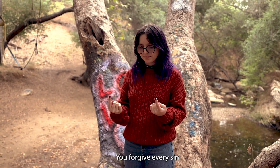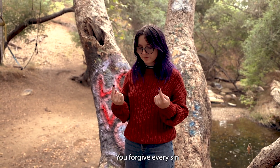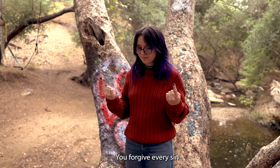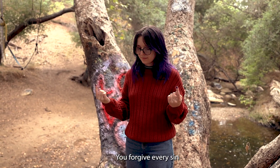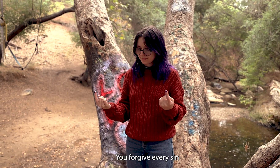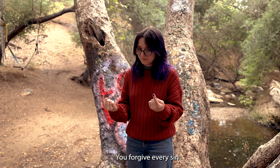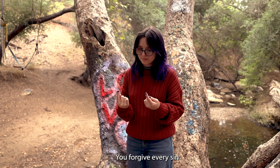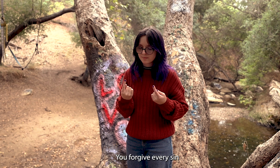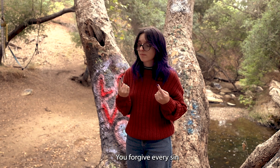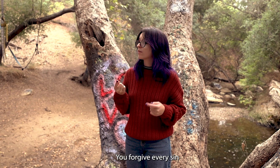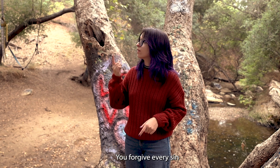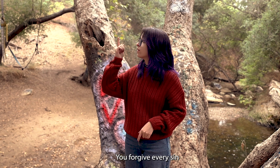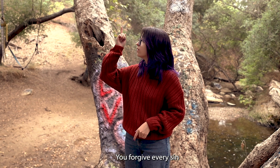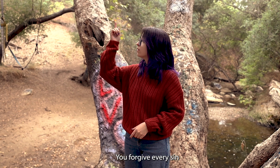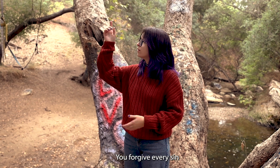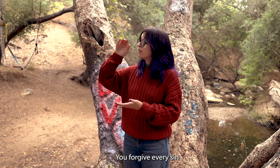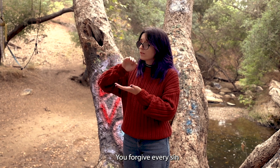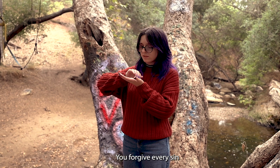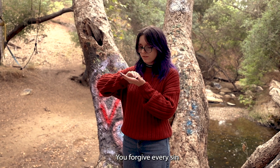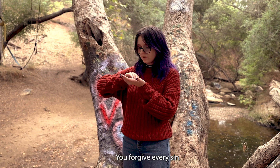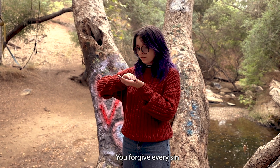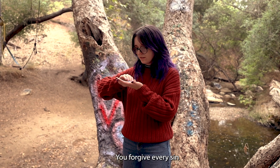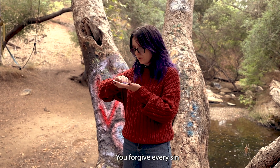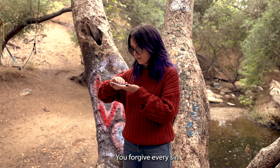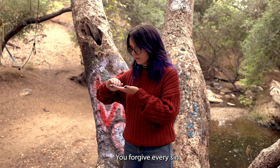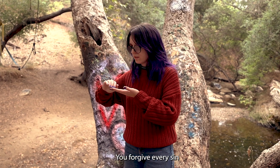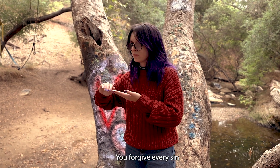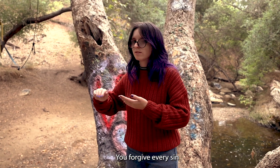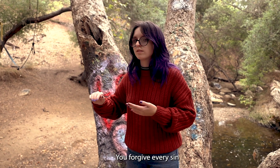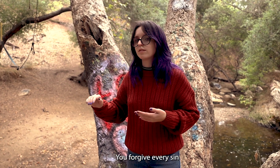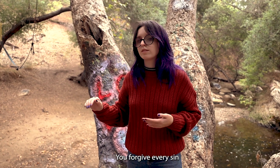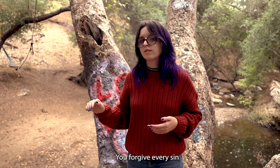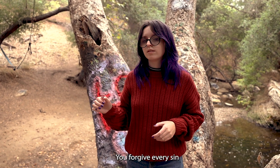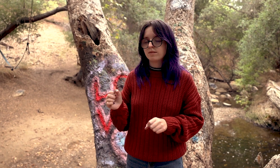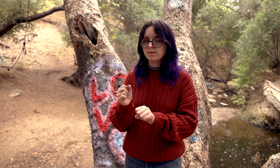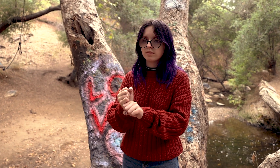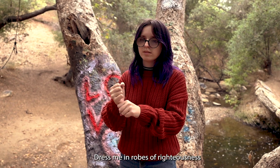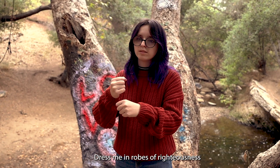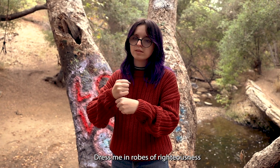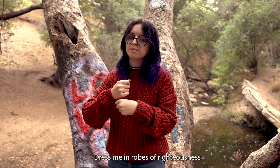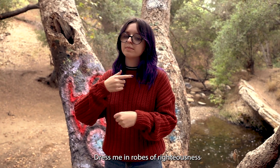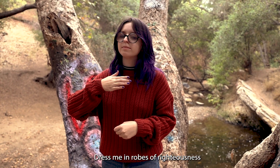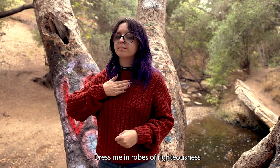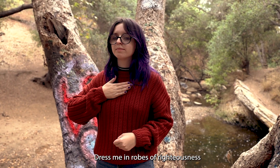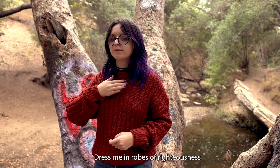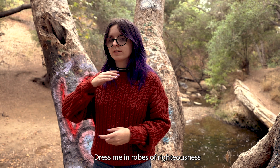So, like prodigal I run to you, like the Every sin, dress me in